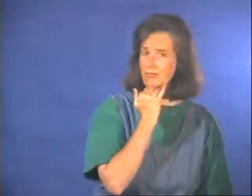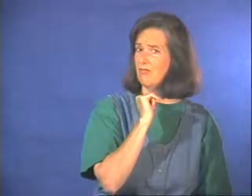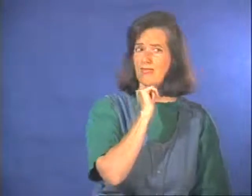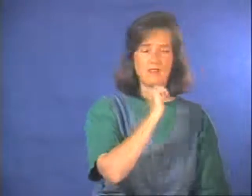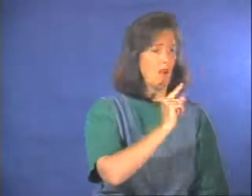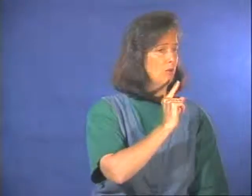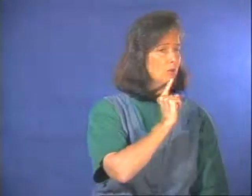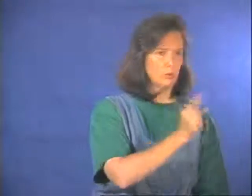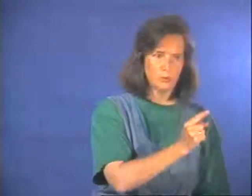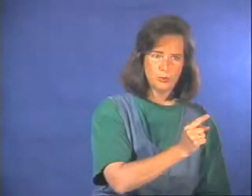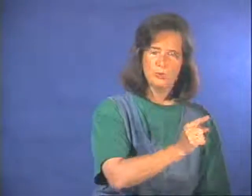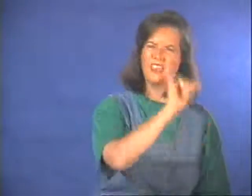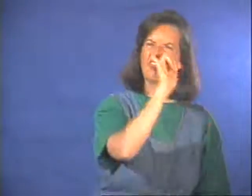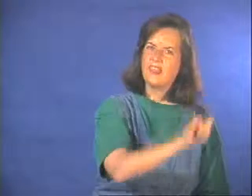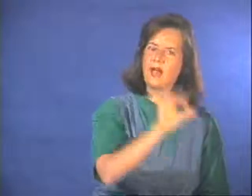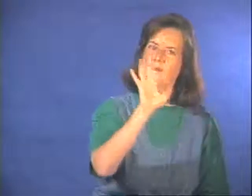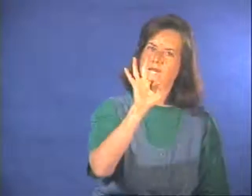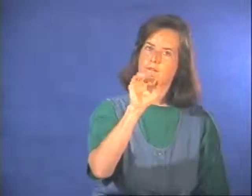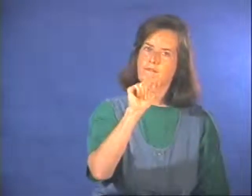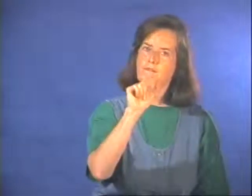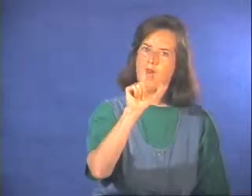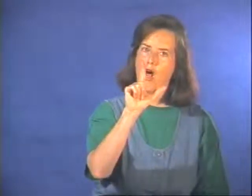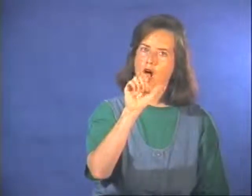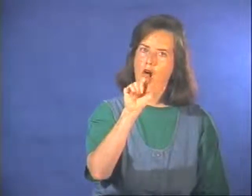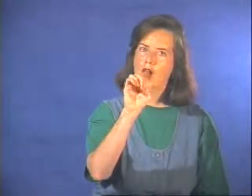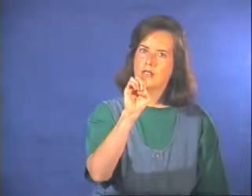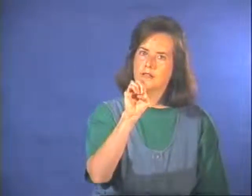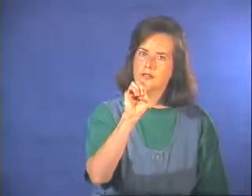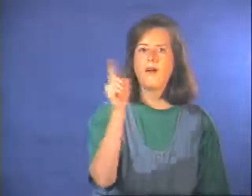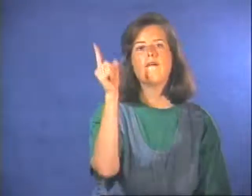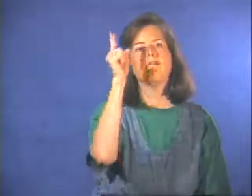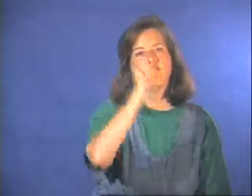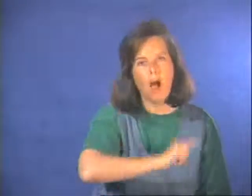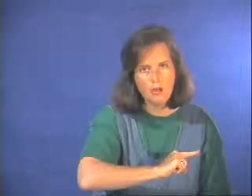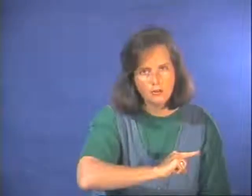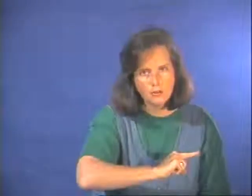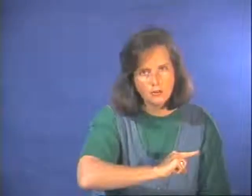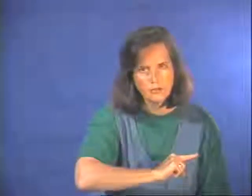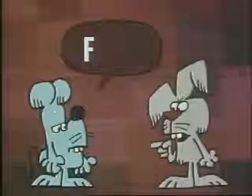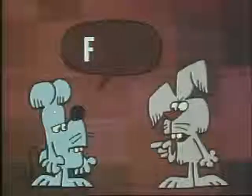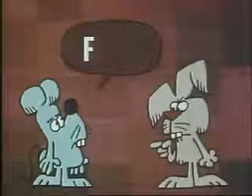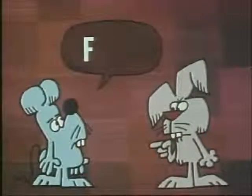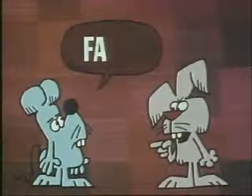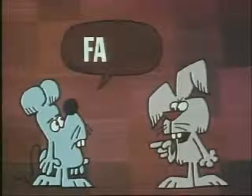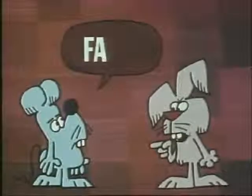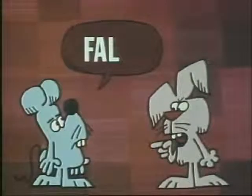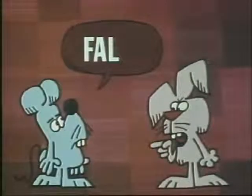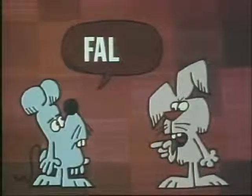it is not true. It is F-A-L-S-E, false. F-A-L